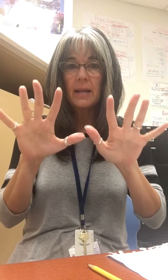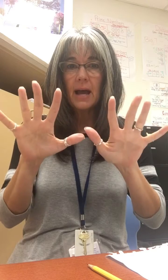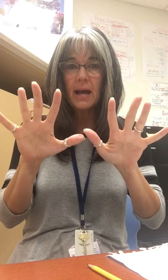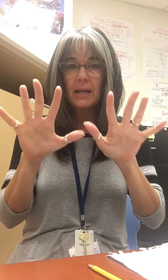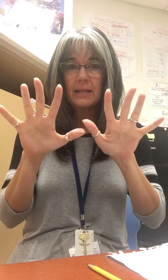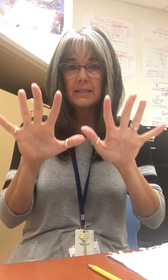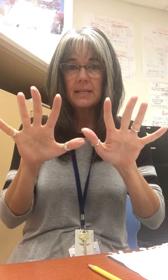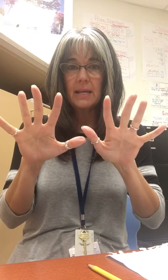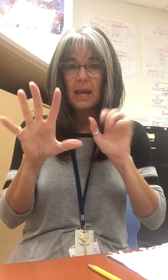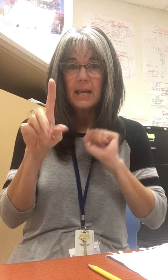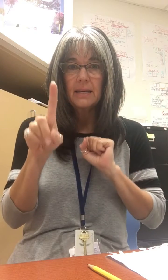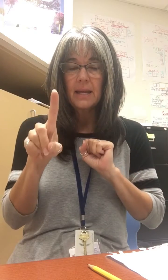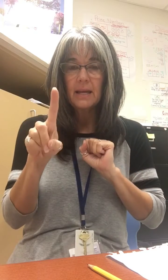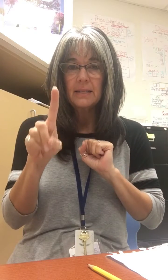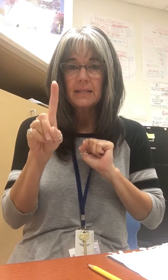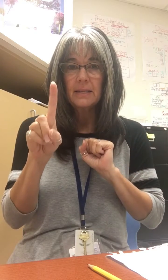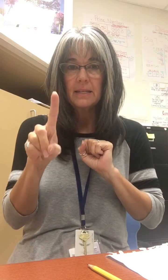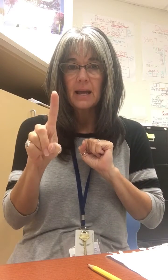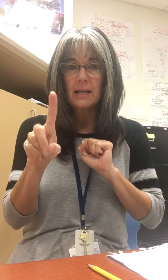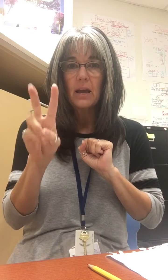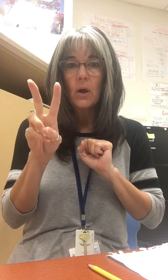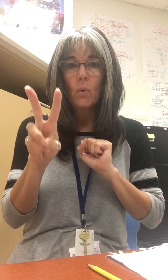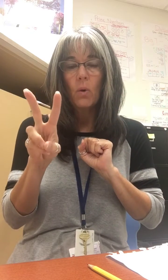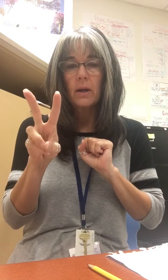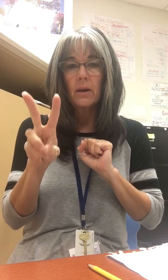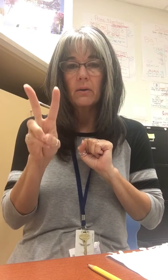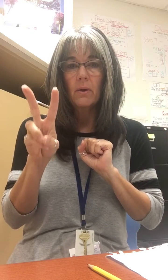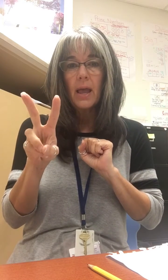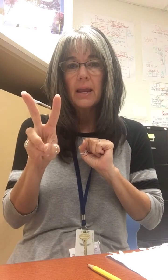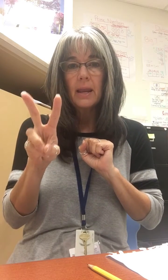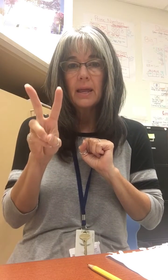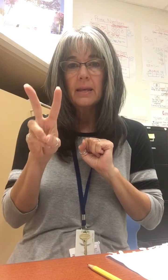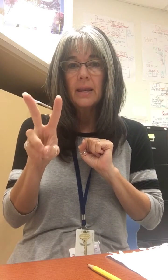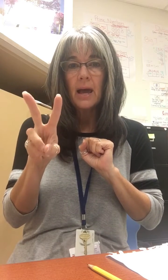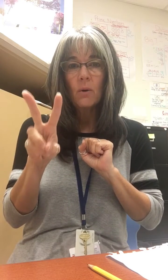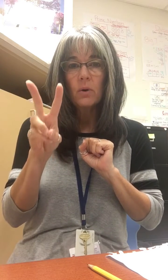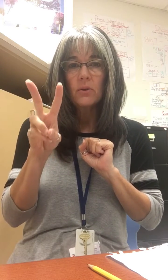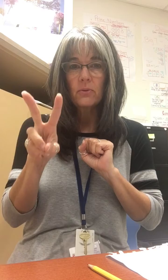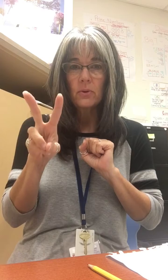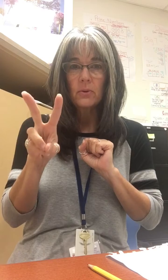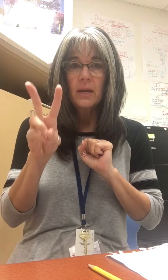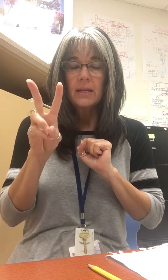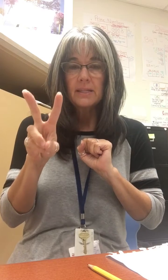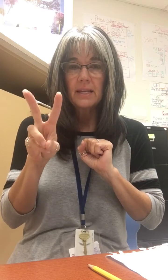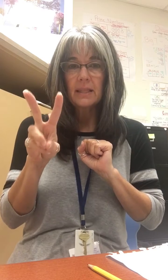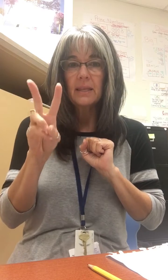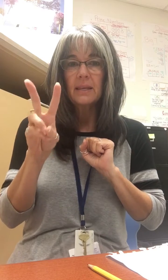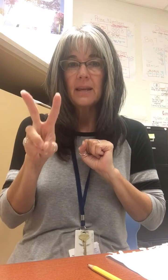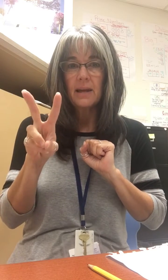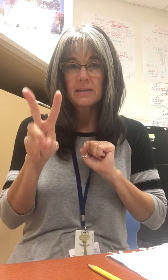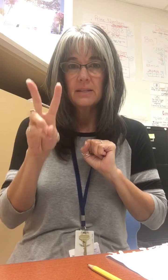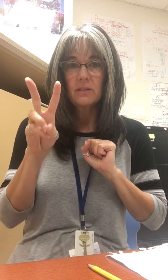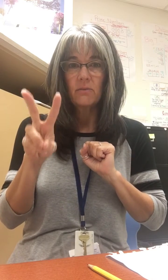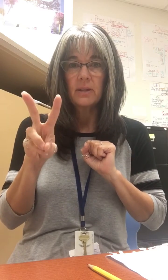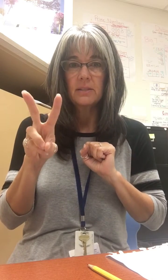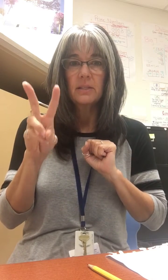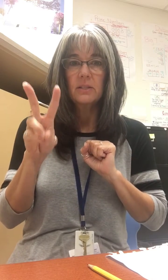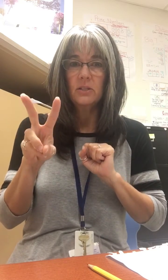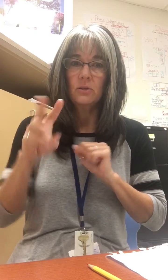90, and 99, 108. And now we're through. Singing the nines is fun to do.